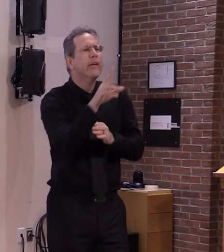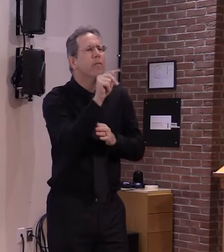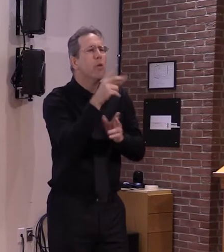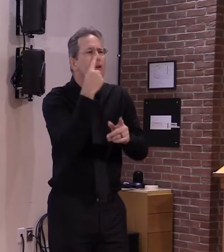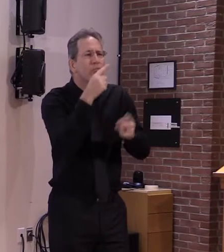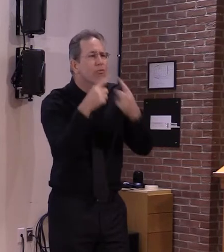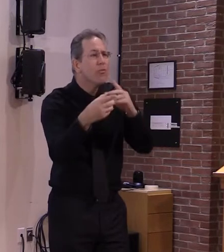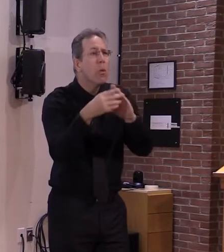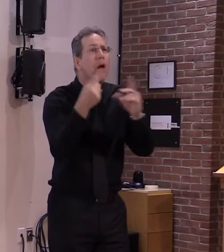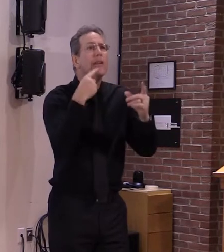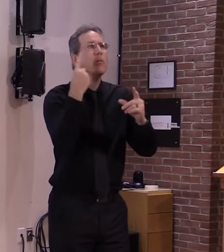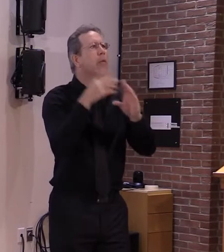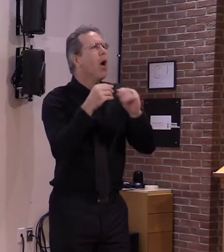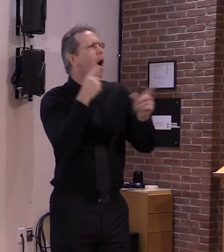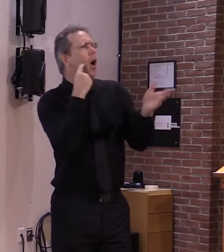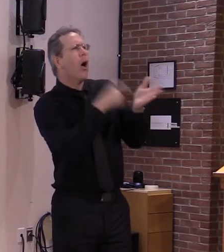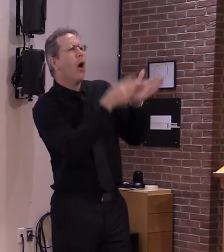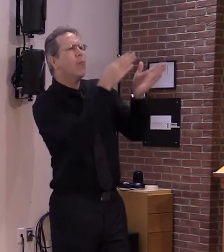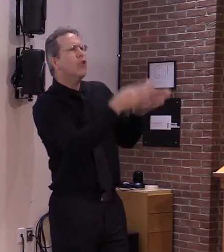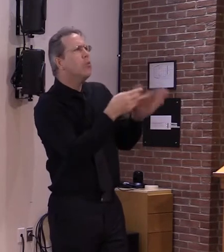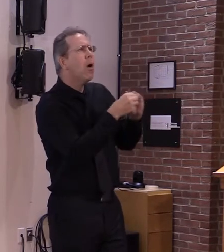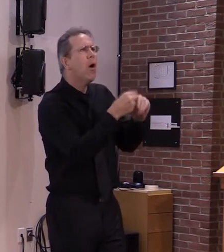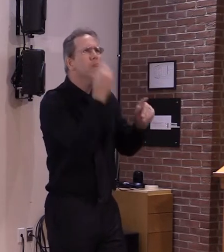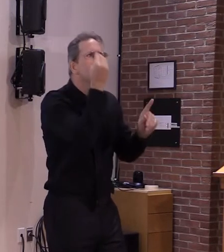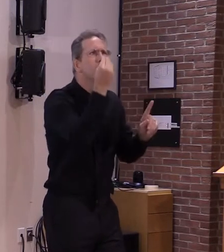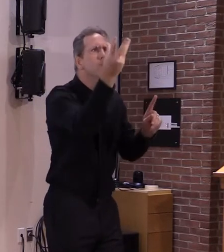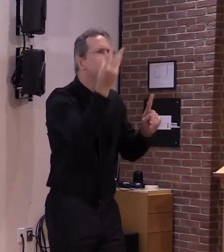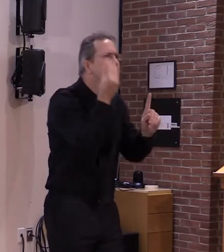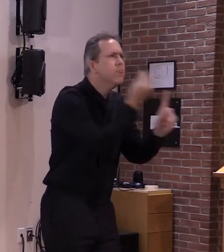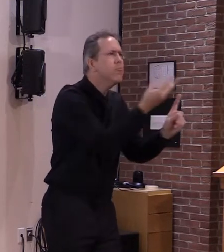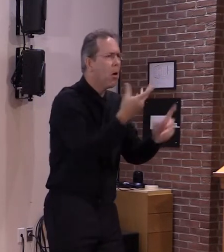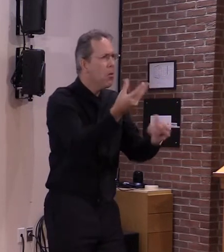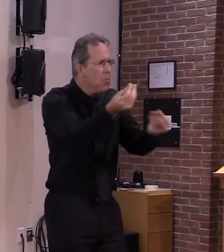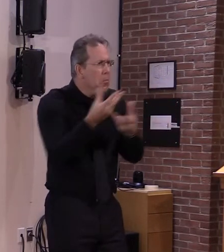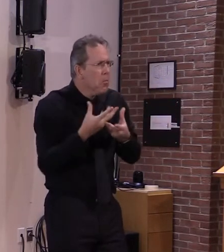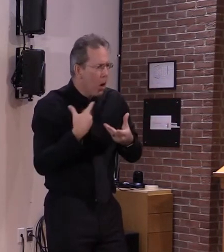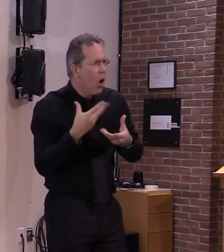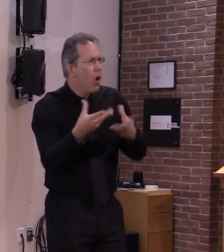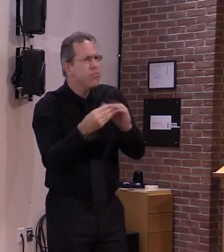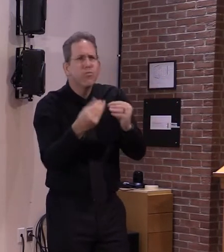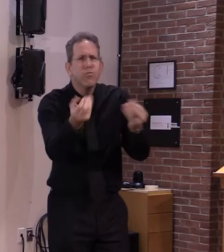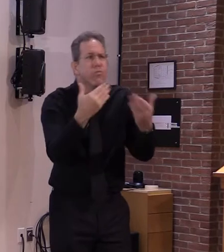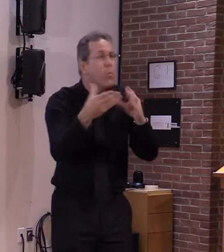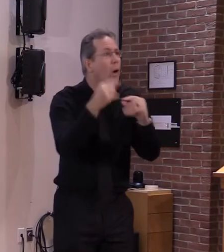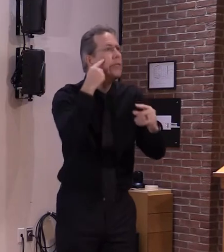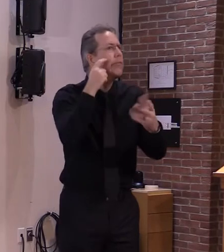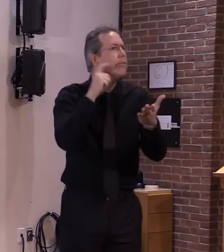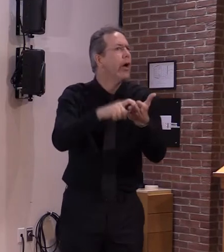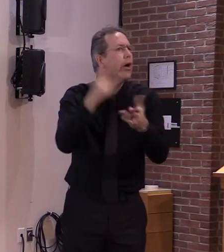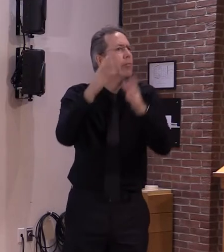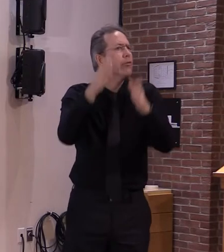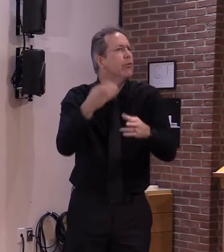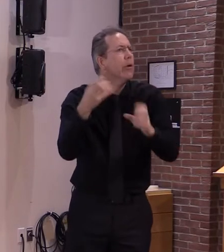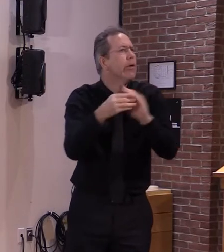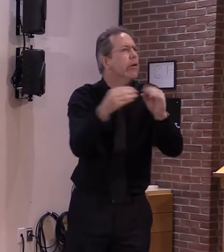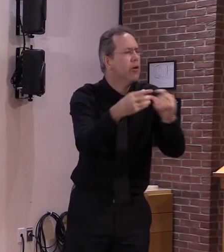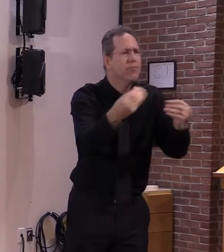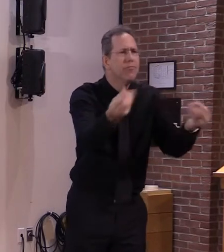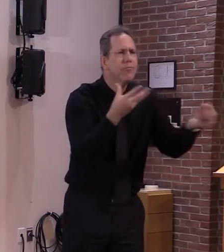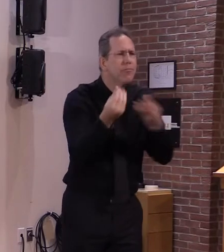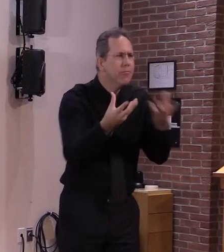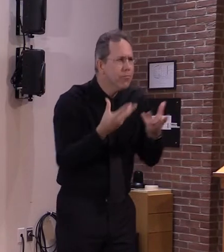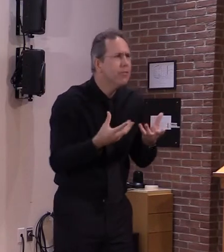recognized and we've received a lot of nominations so I'd like to highlight one or two of these rays of kindness